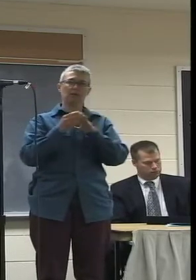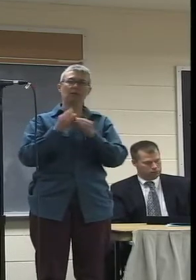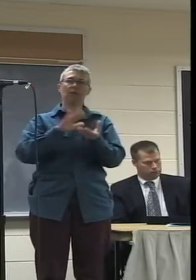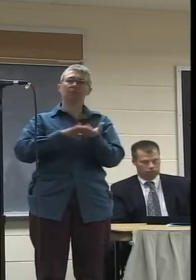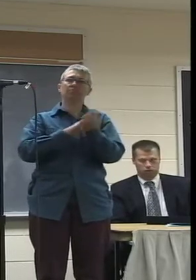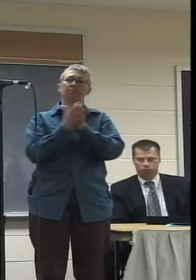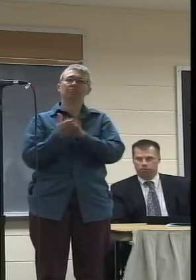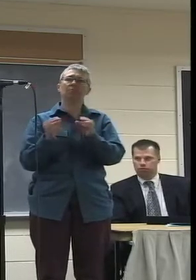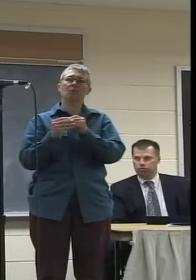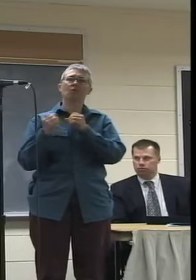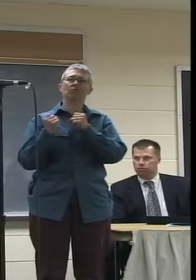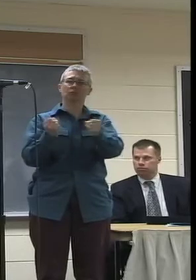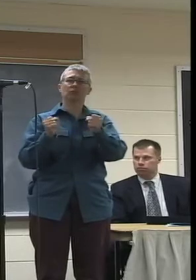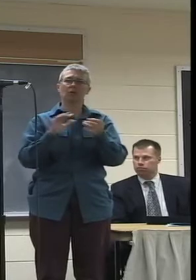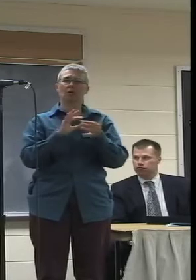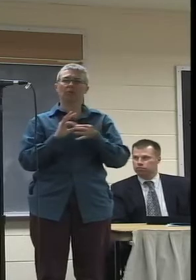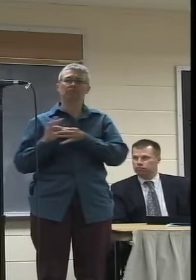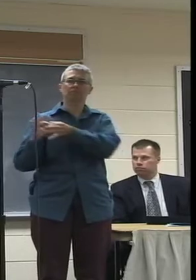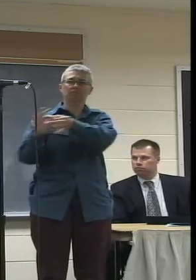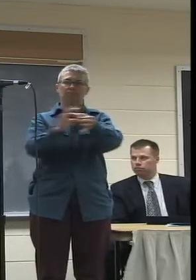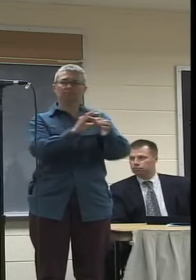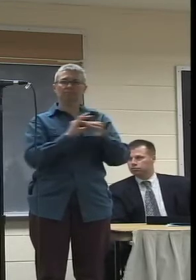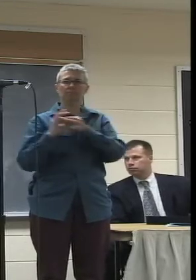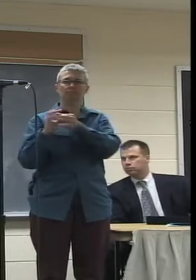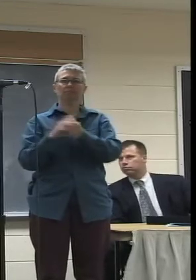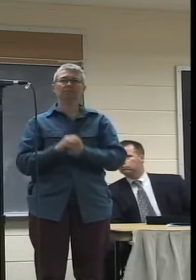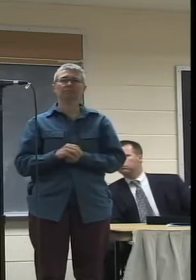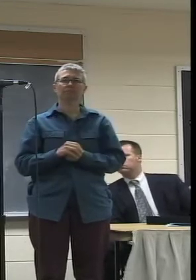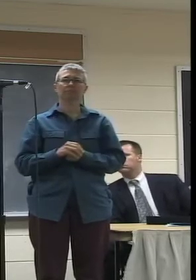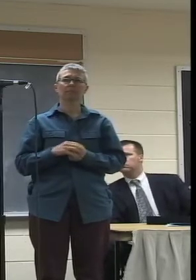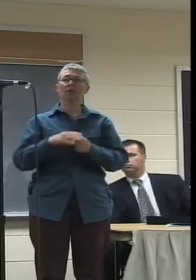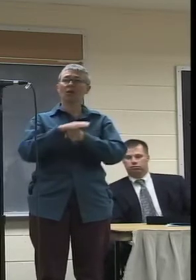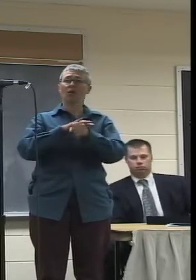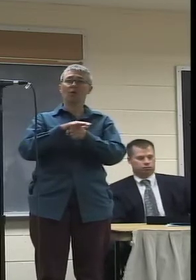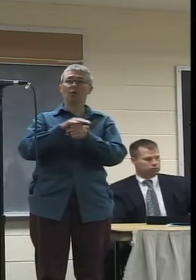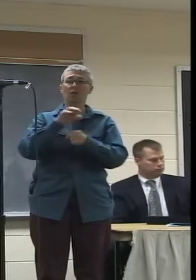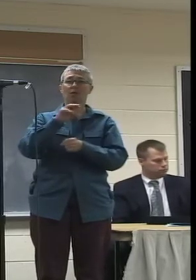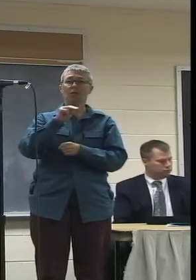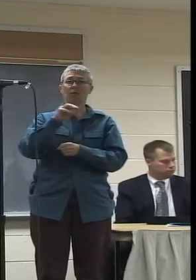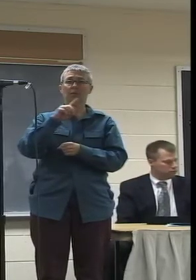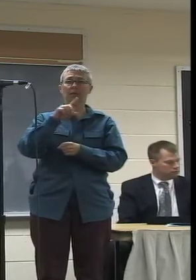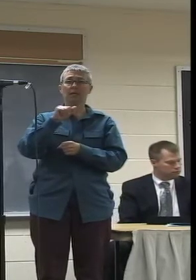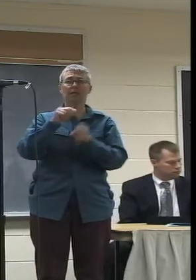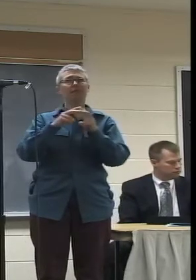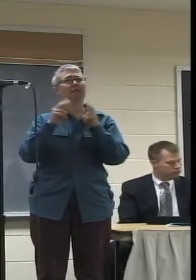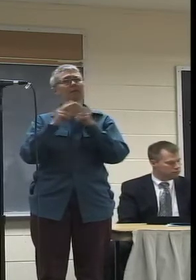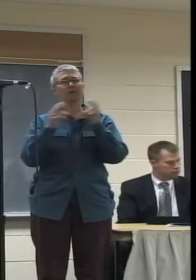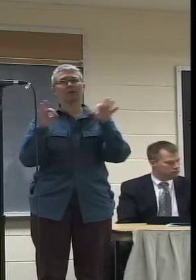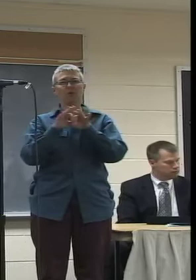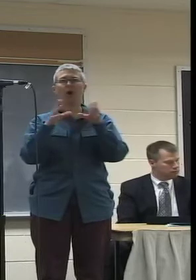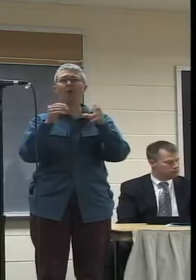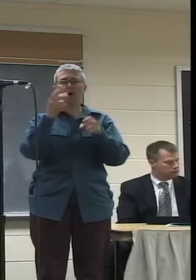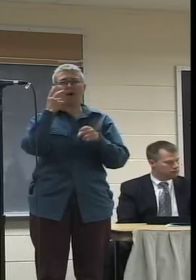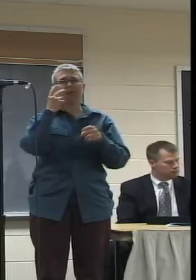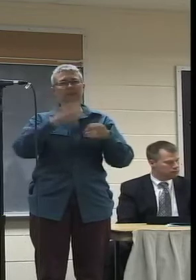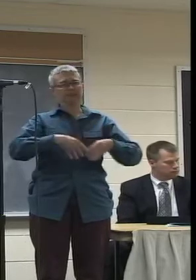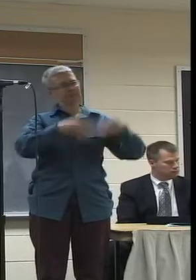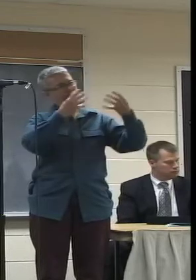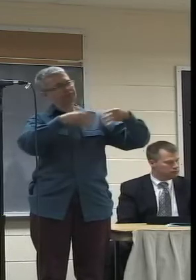Because I feel NCTV, local media, is so important to a community, I would like to see detailed program listings for